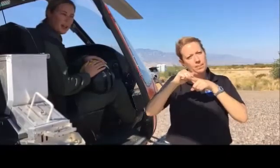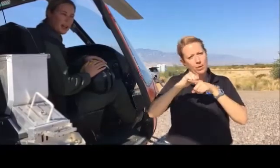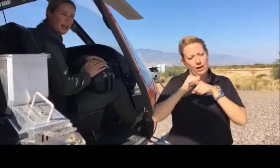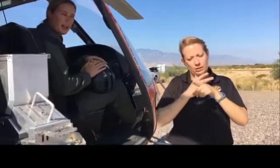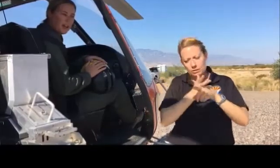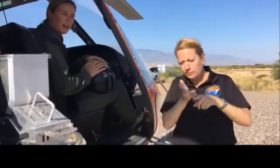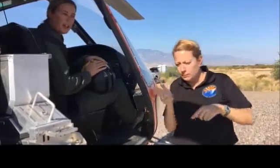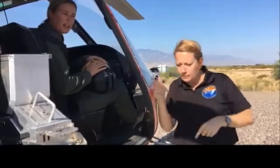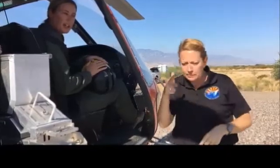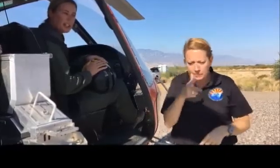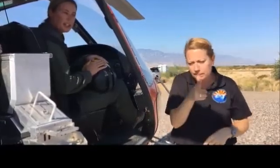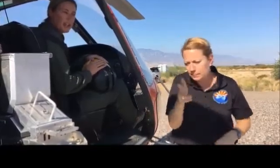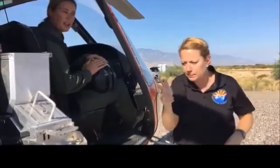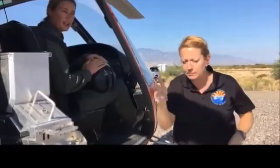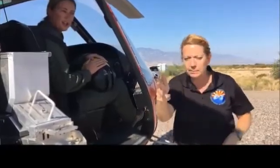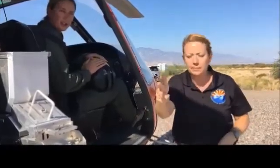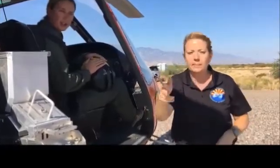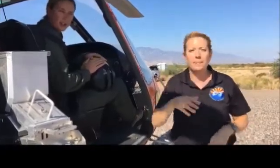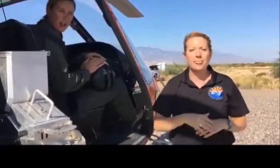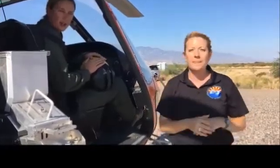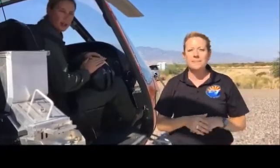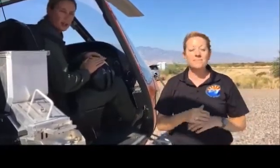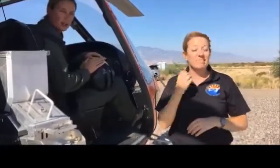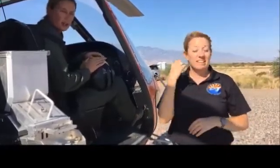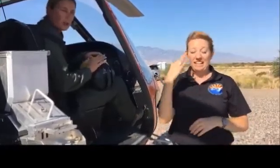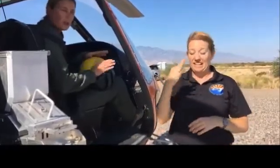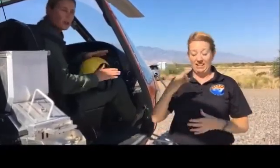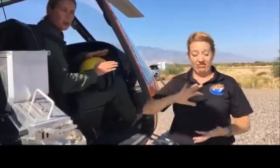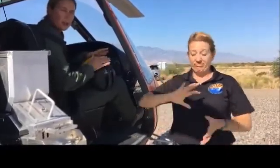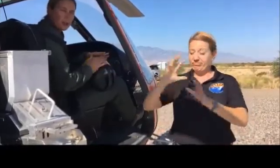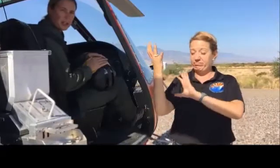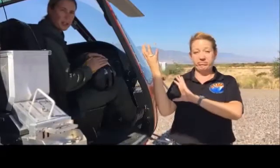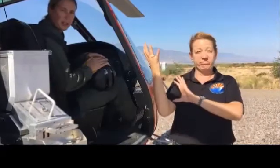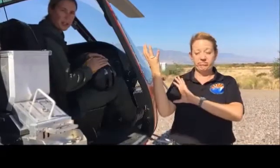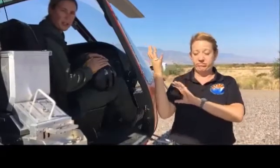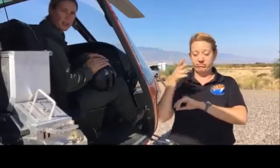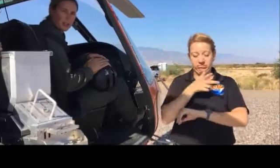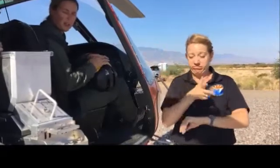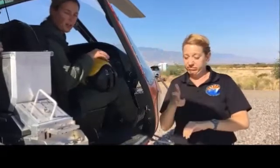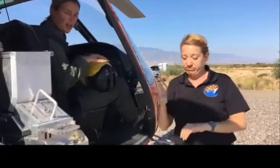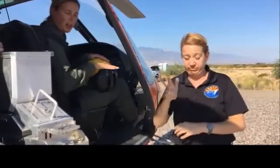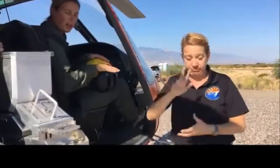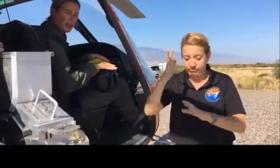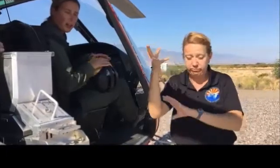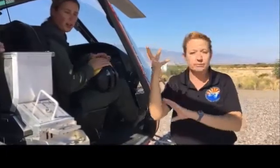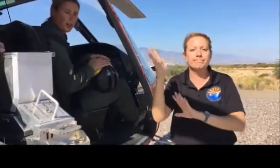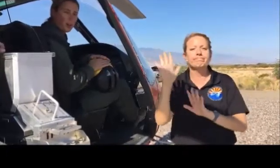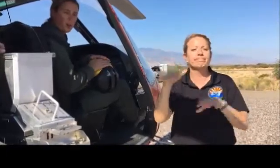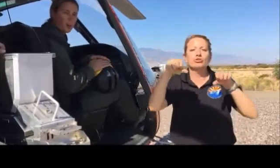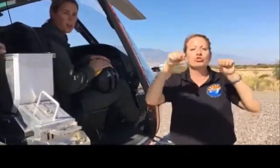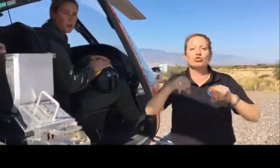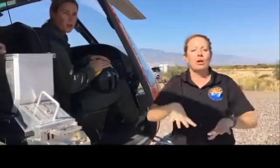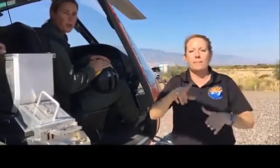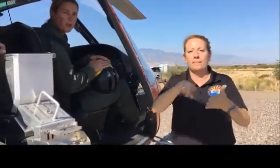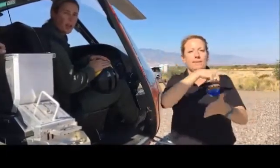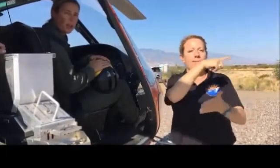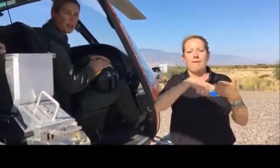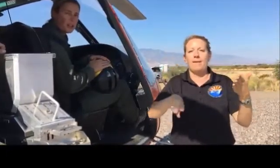And if anything is not good on the dry run, we abort the mission for that area, or we choose to fly it in a